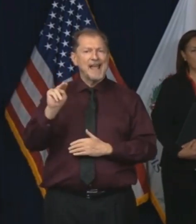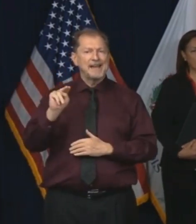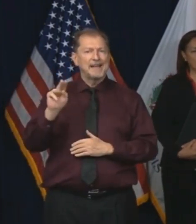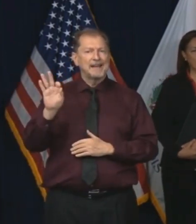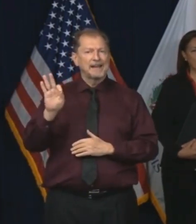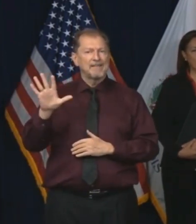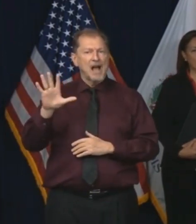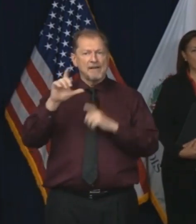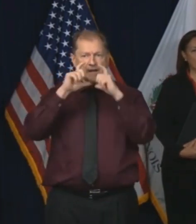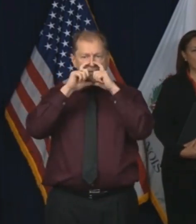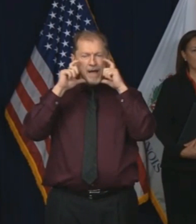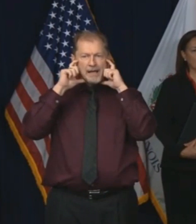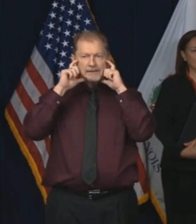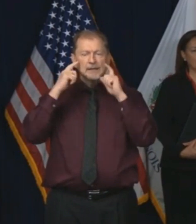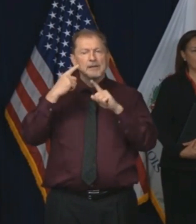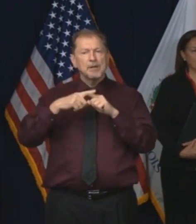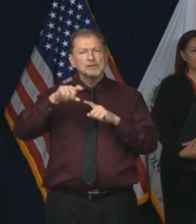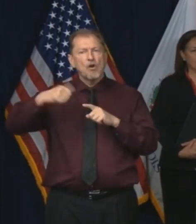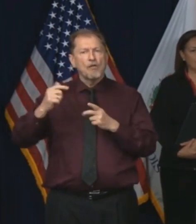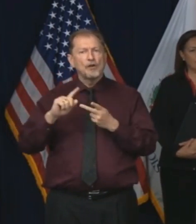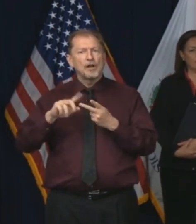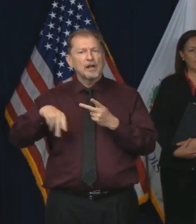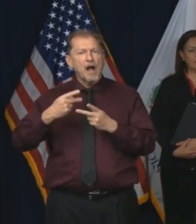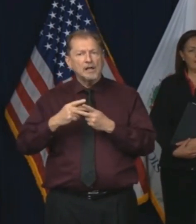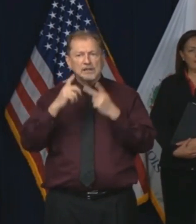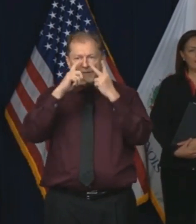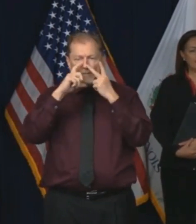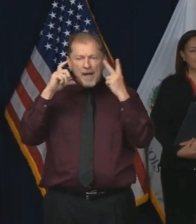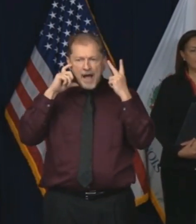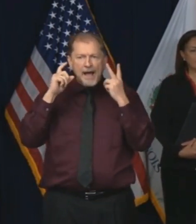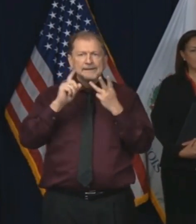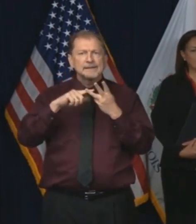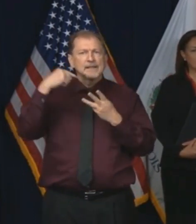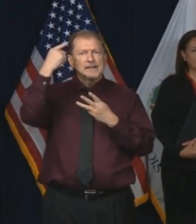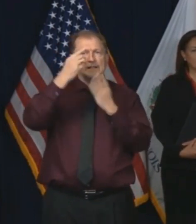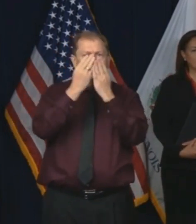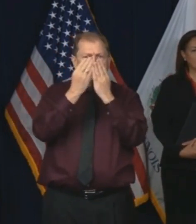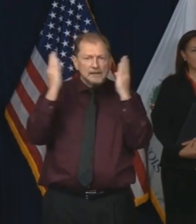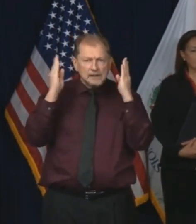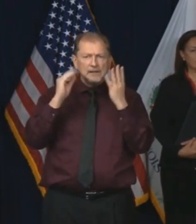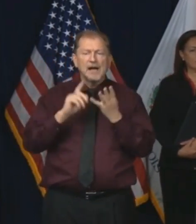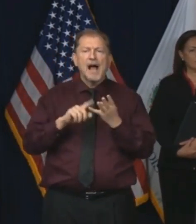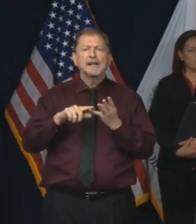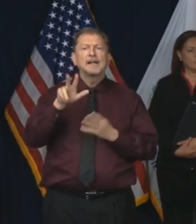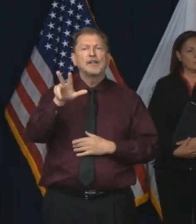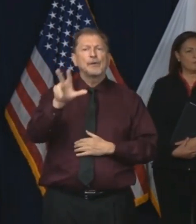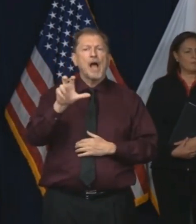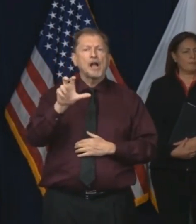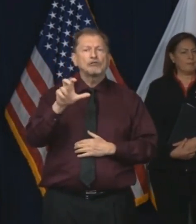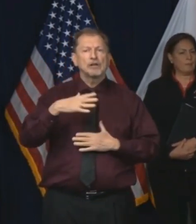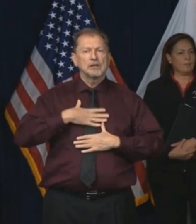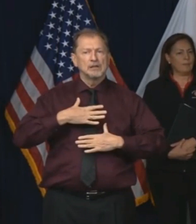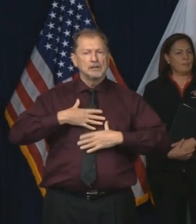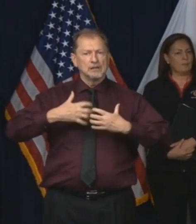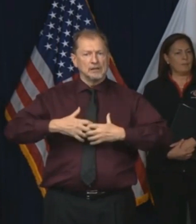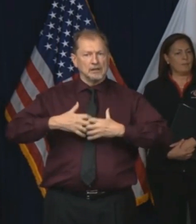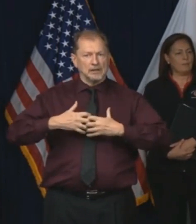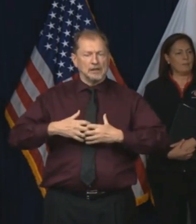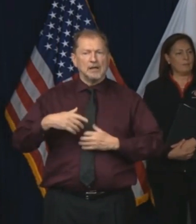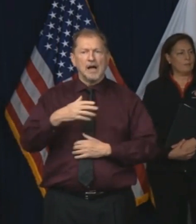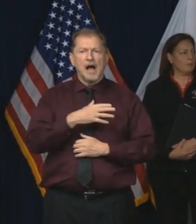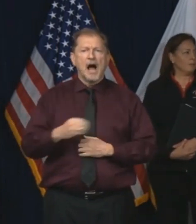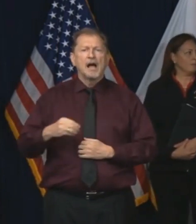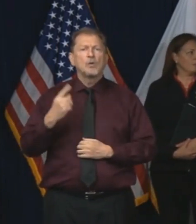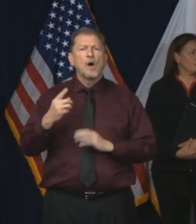as well as other types of masks, face shields, other equipment, and 300 ventilators, as well as 1 million MREs